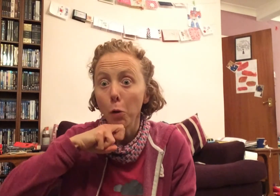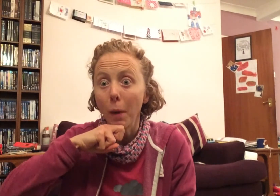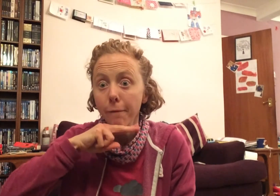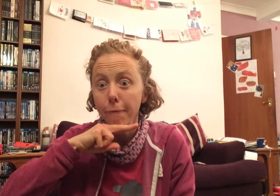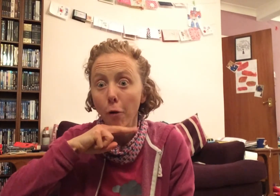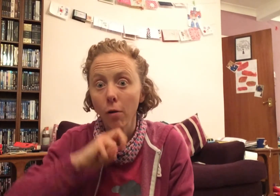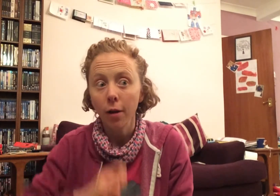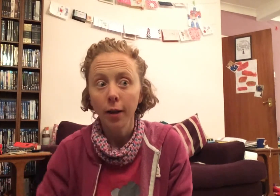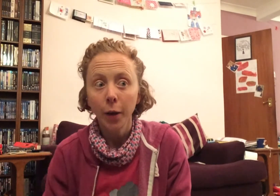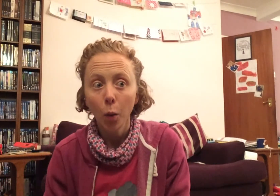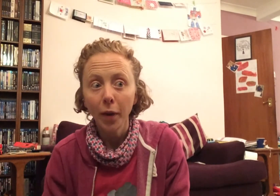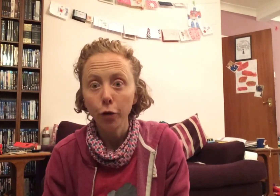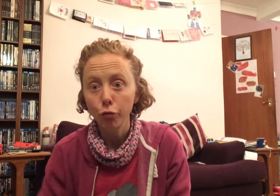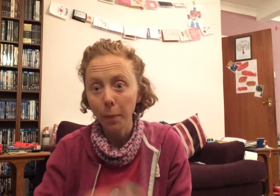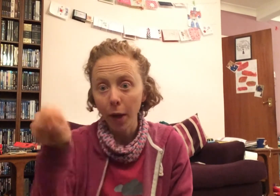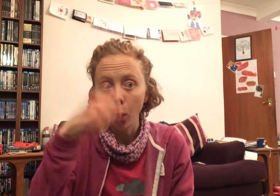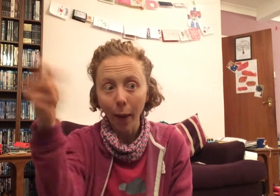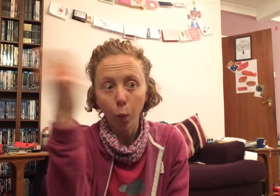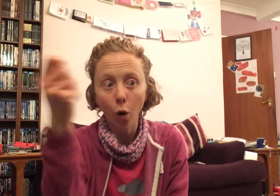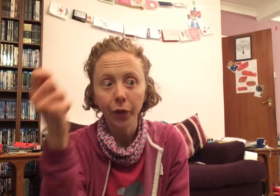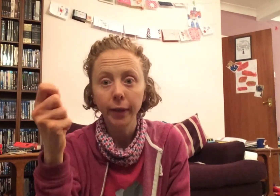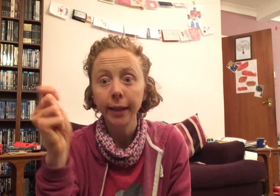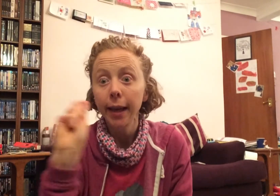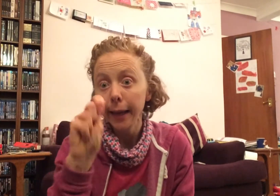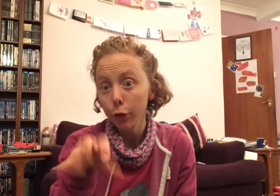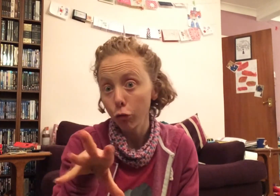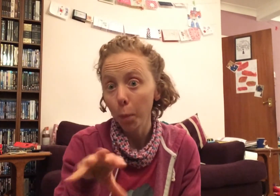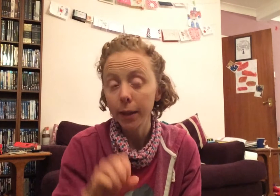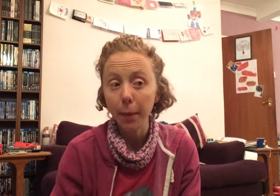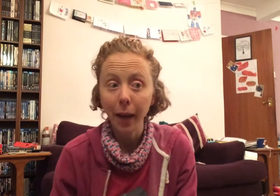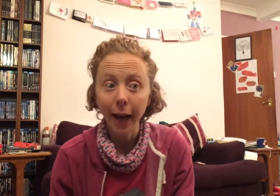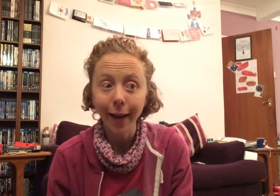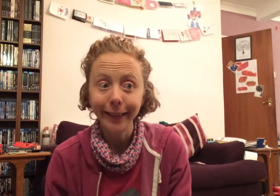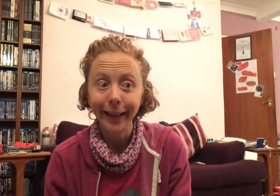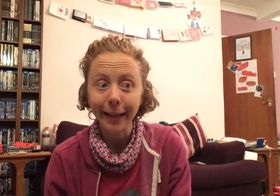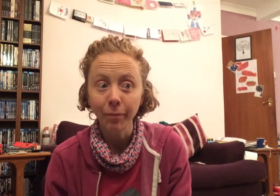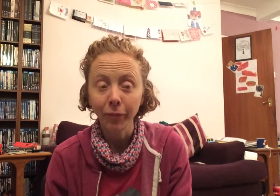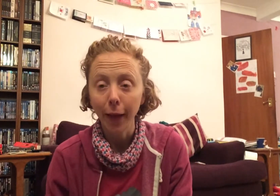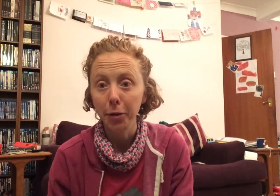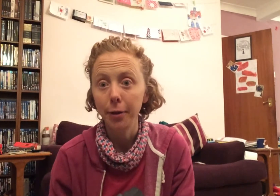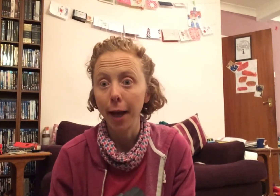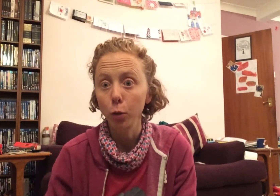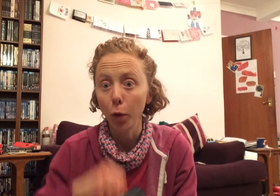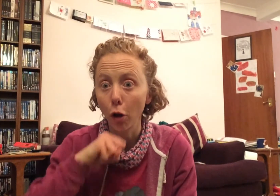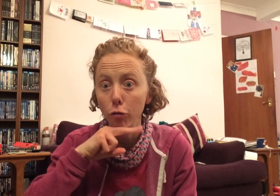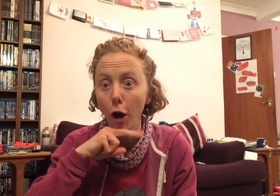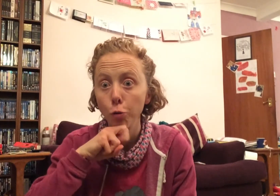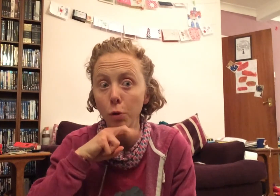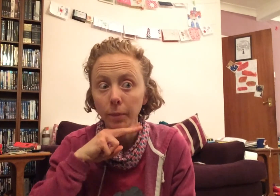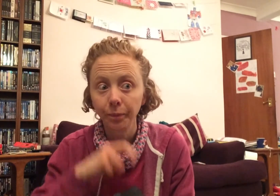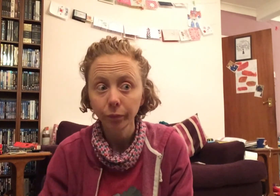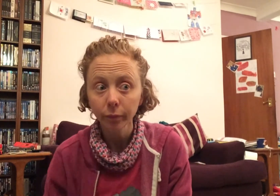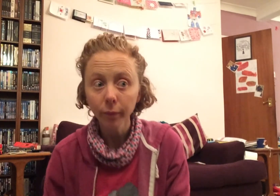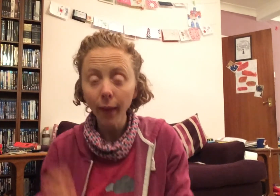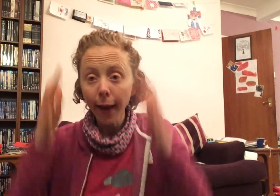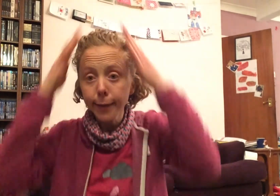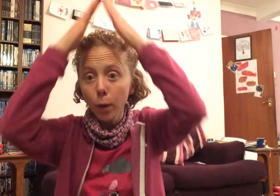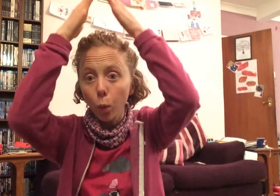wet frog. With a dripping wet wand, he dropped it politely, then said, with a croak. As the